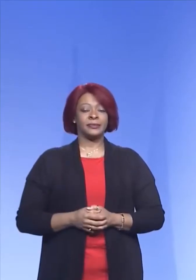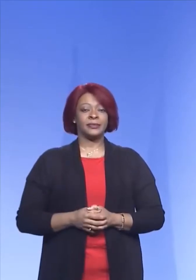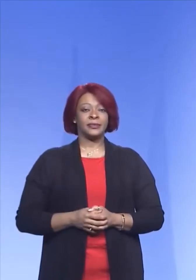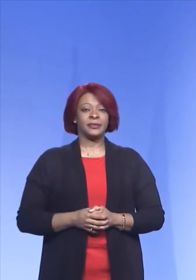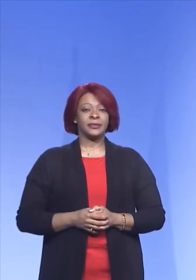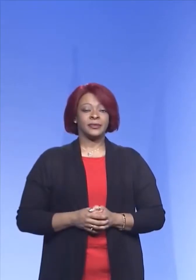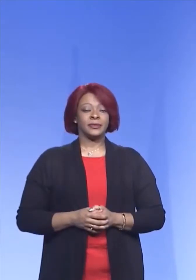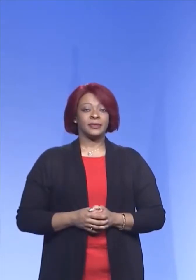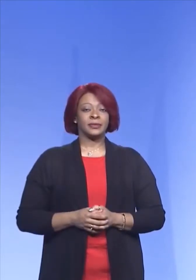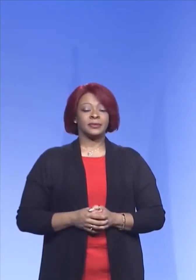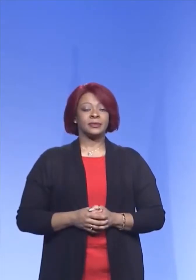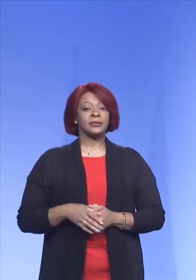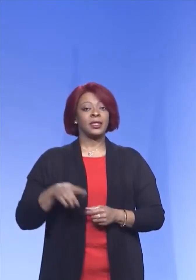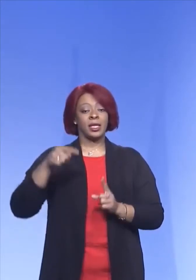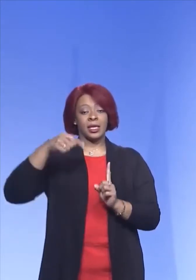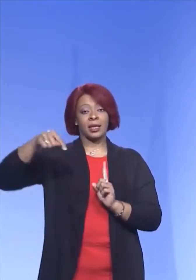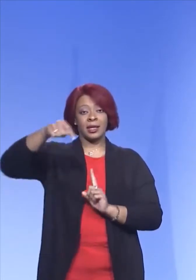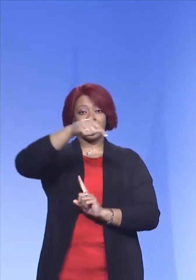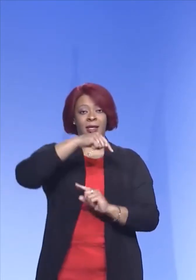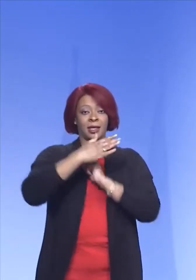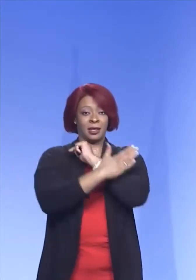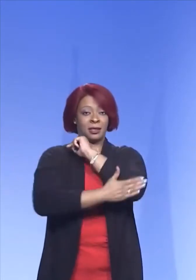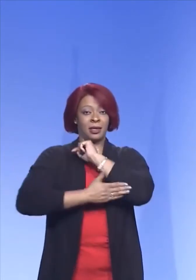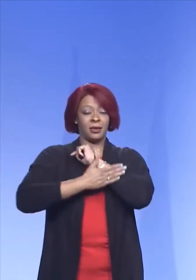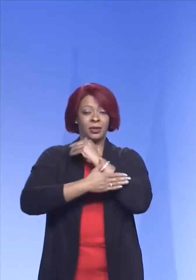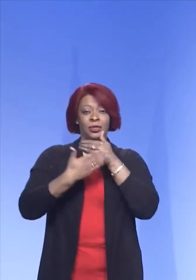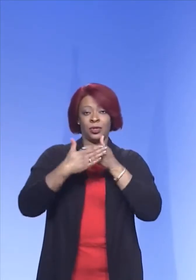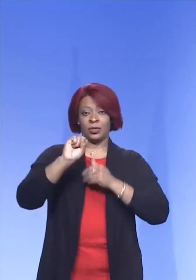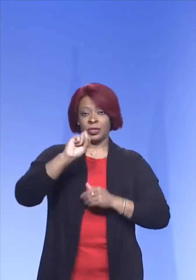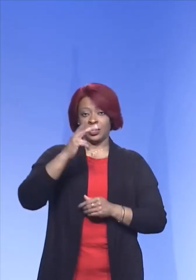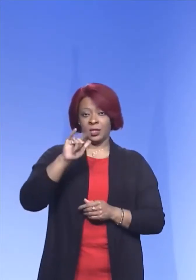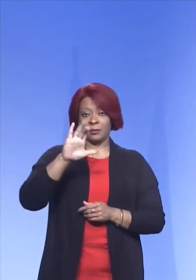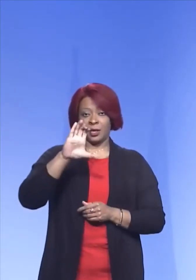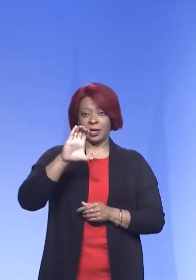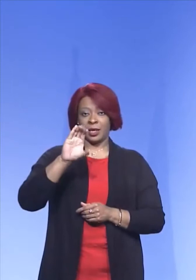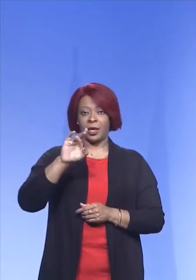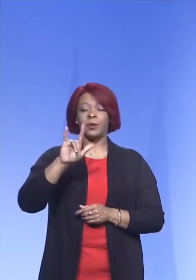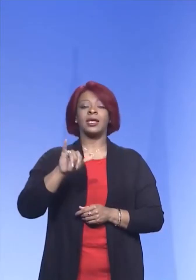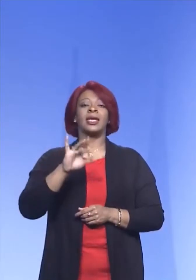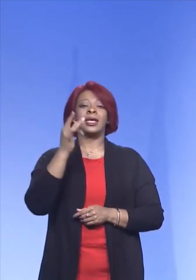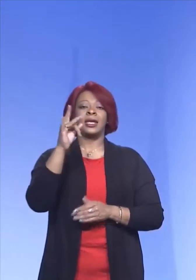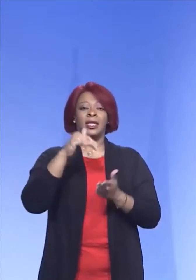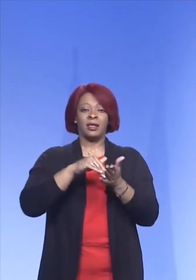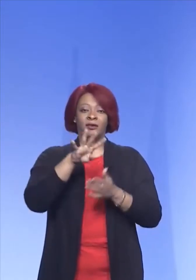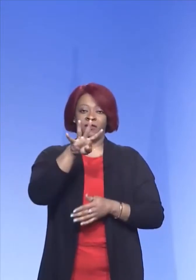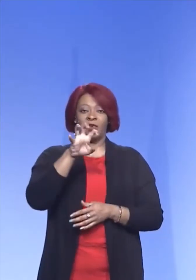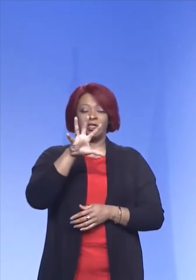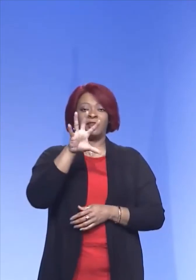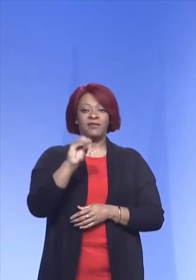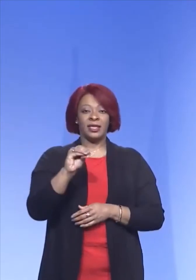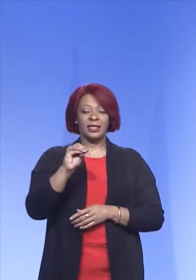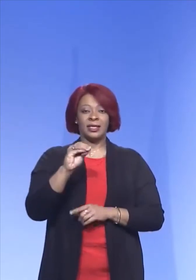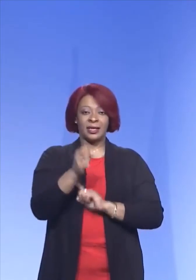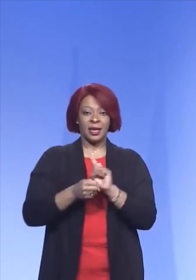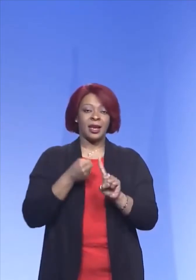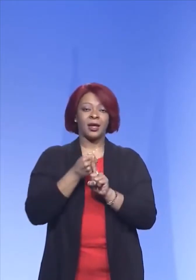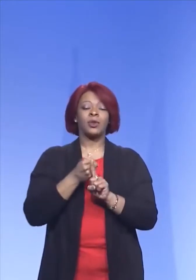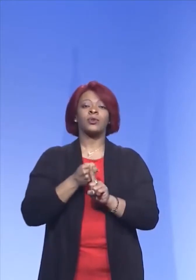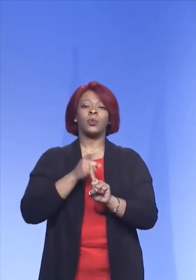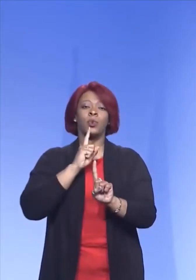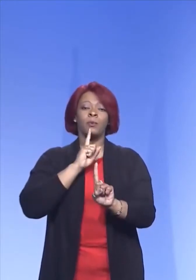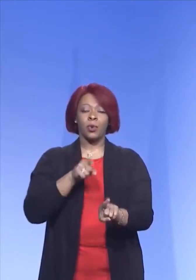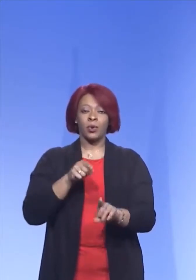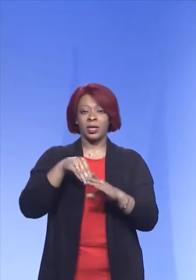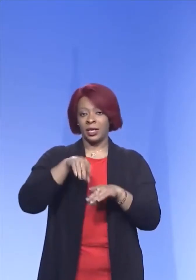In the surrounding counties, immediate around Shelby County, we've had 18,450 cases diagnosed and reported in